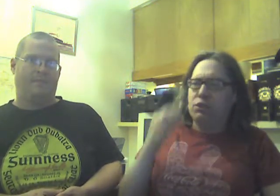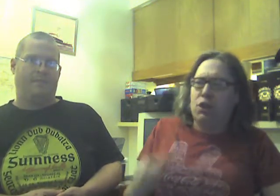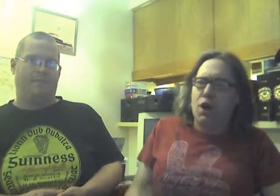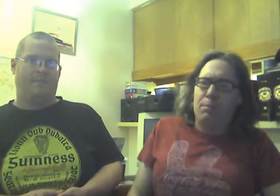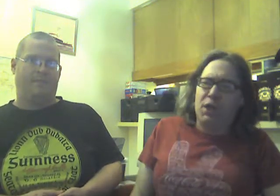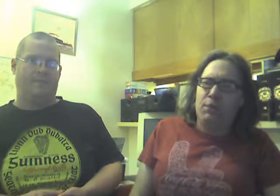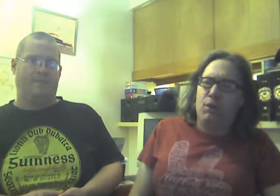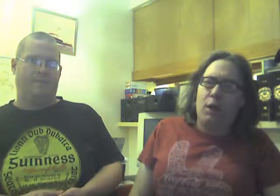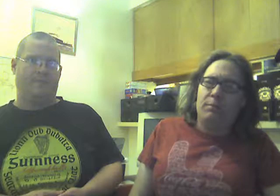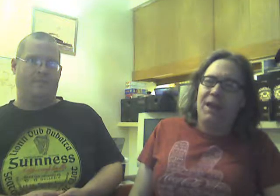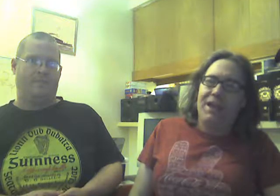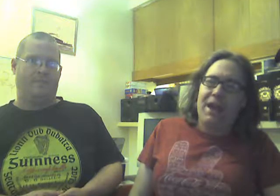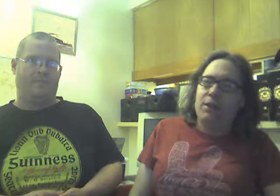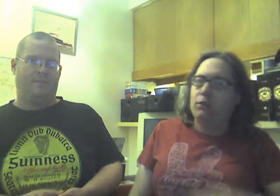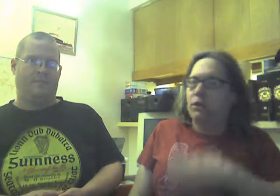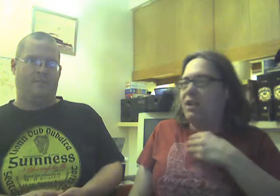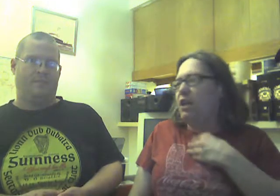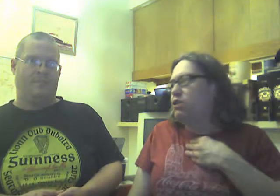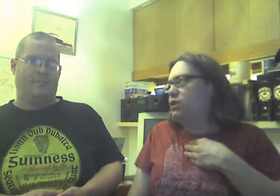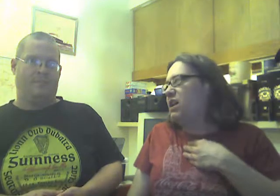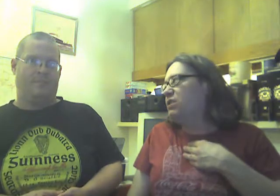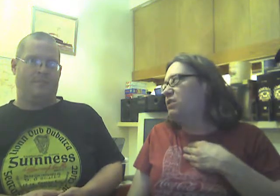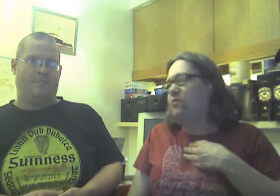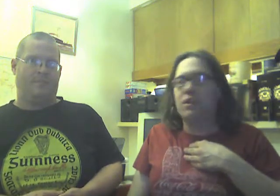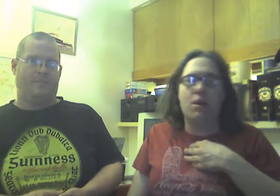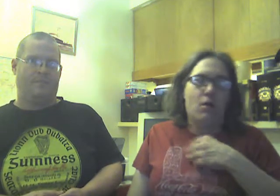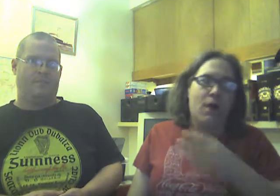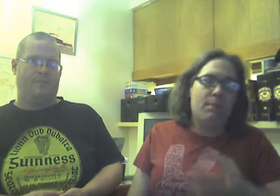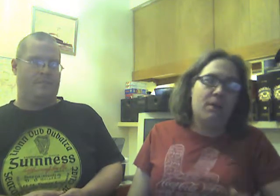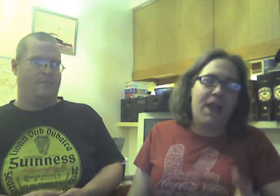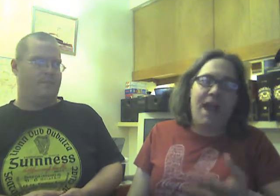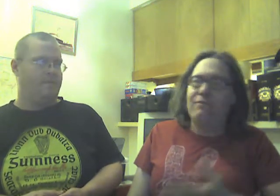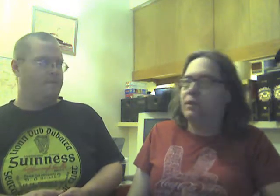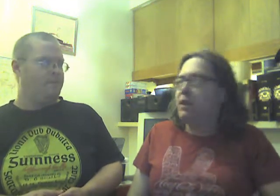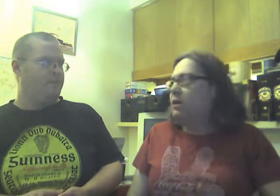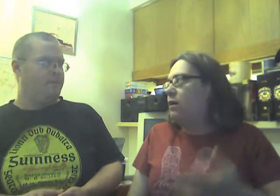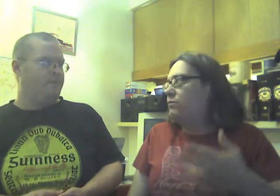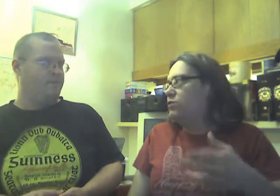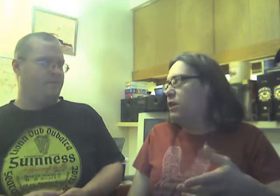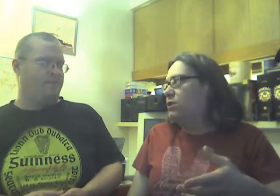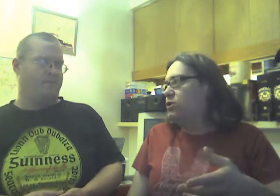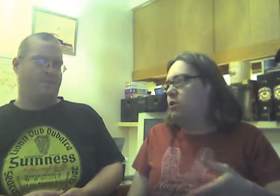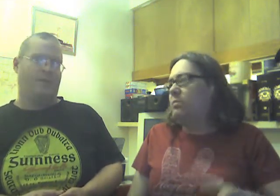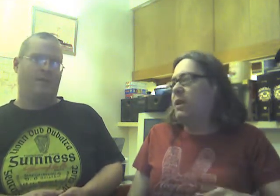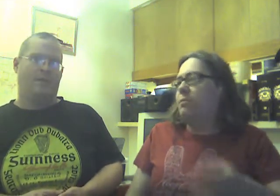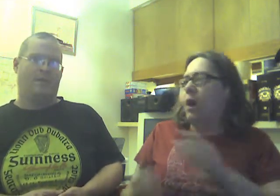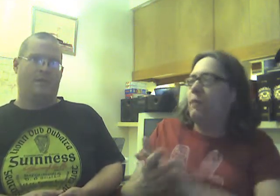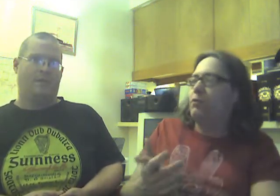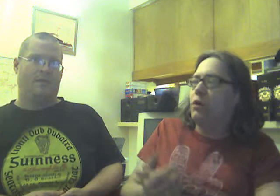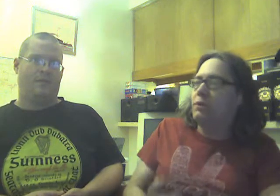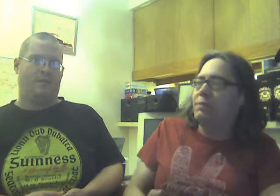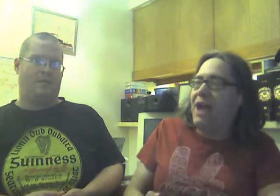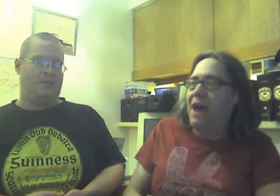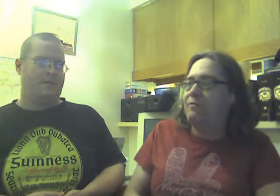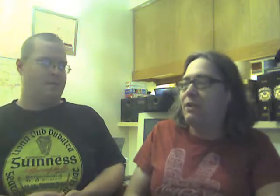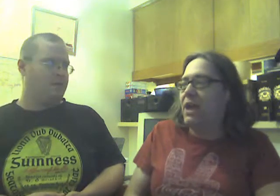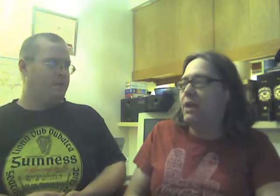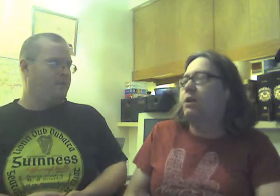people. I'm not a hater. Like I just said in this video, I'm an advocate of the transgender people. I'm going to be advocating